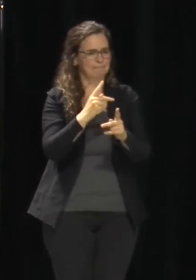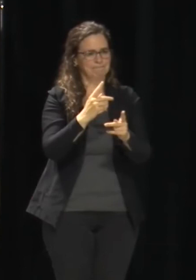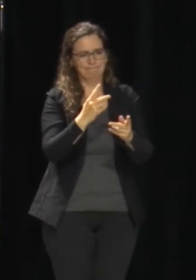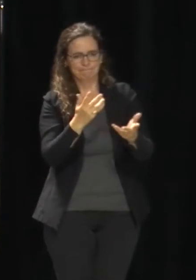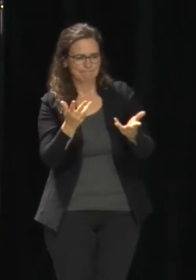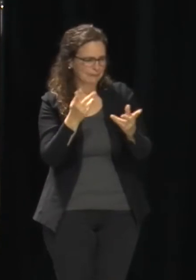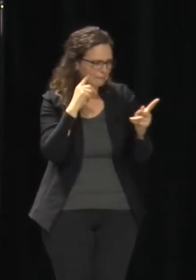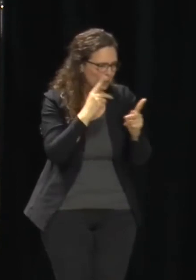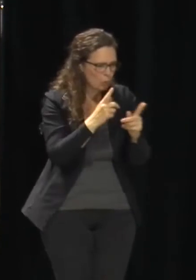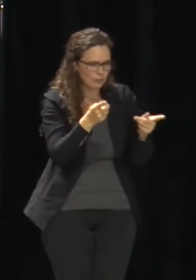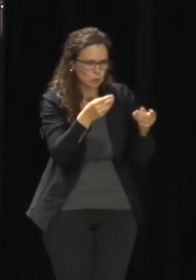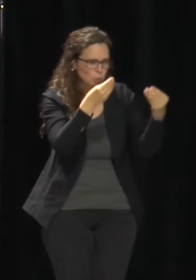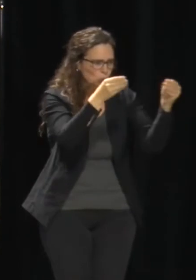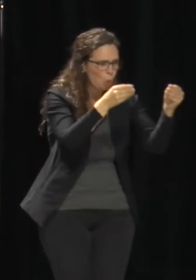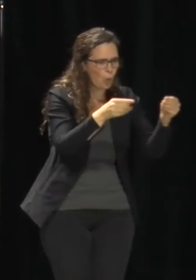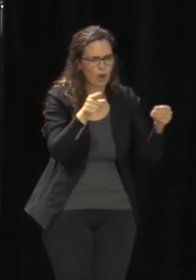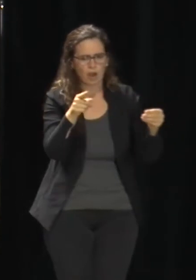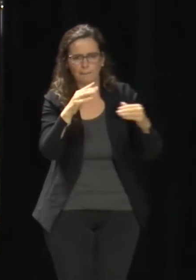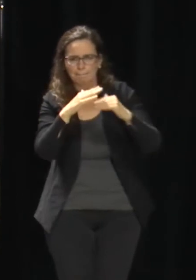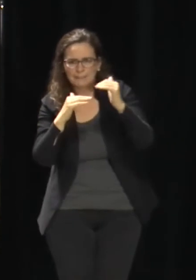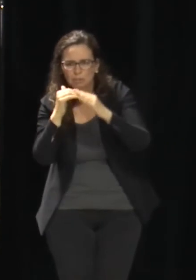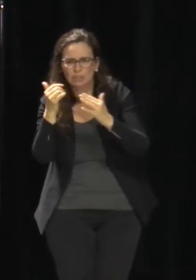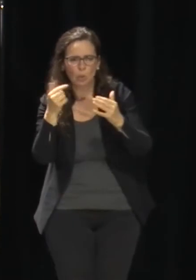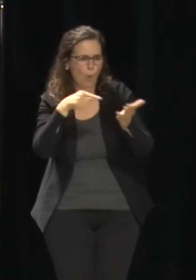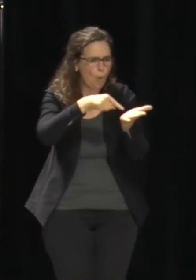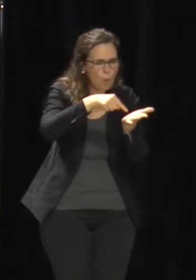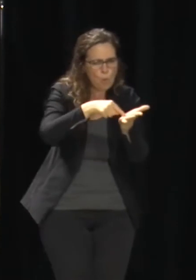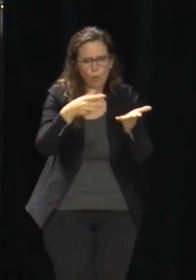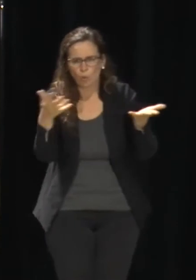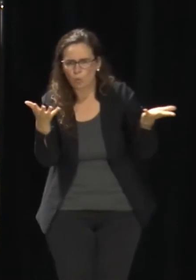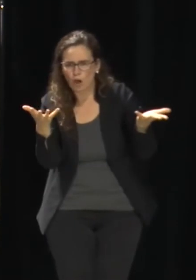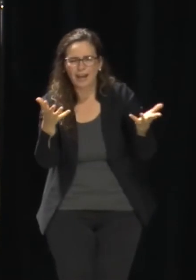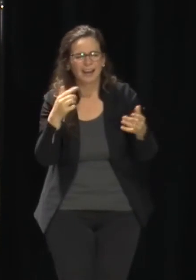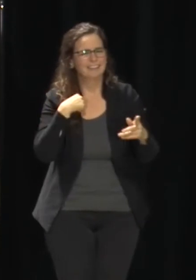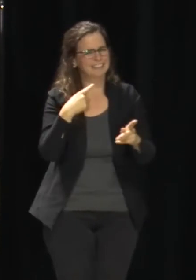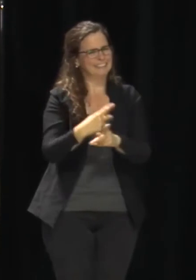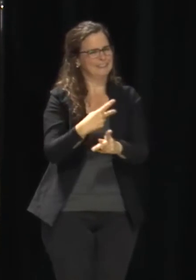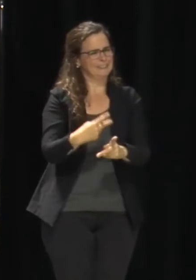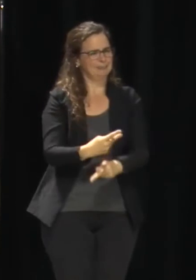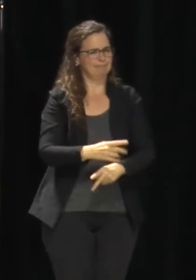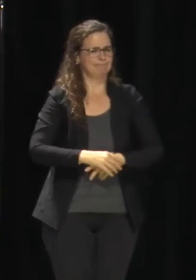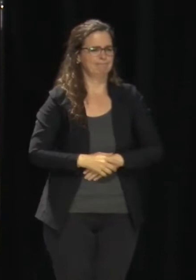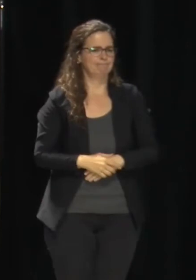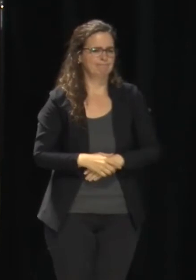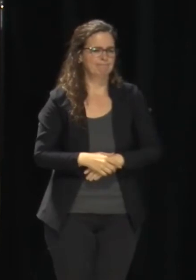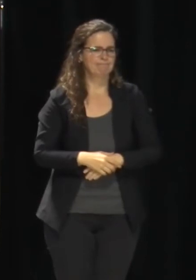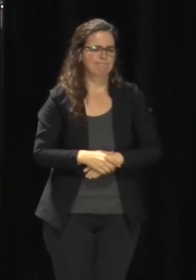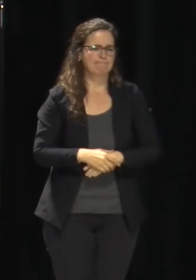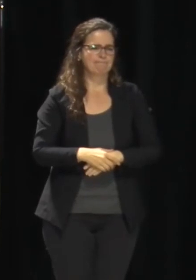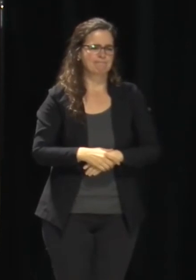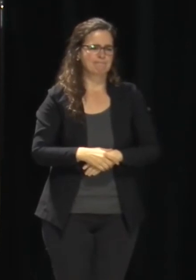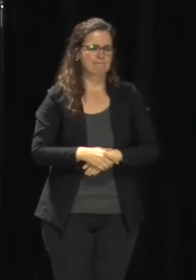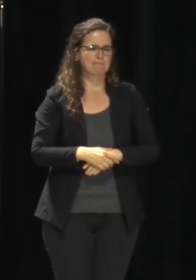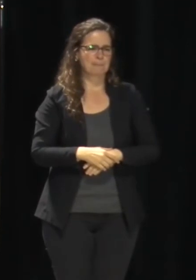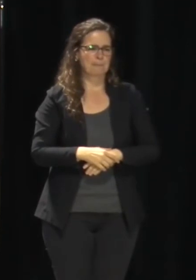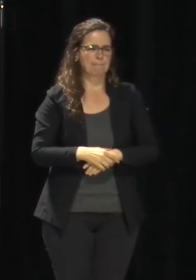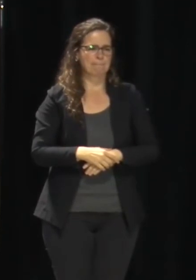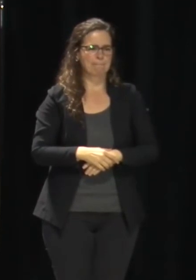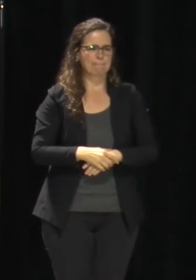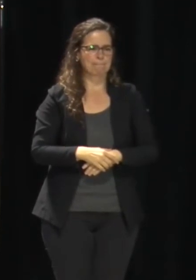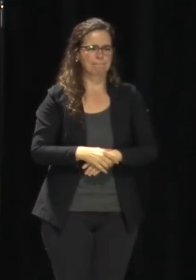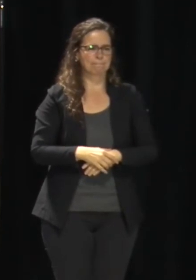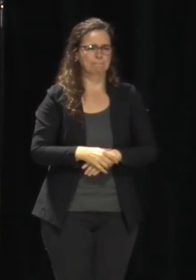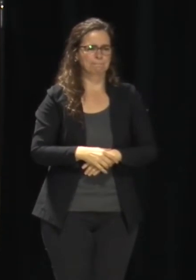because the expenses are more than my revenue. Well, to then get rid of your revenue? I mean, come on. So,